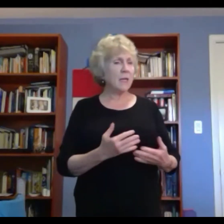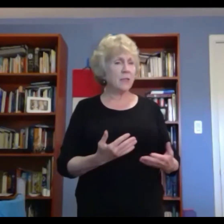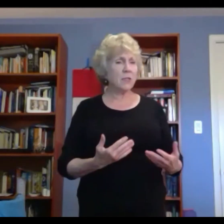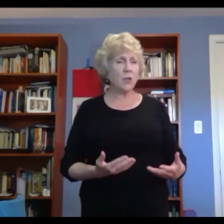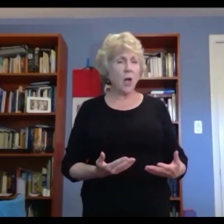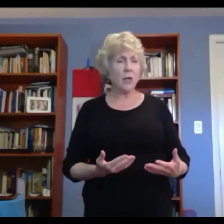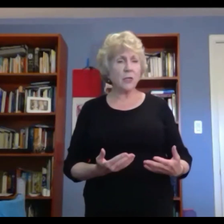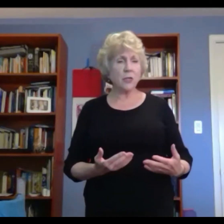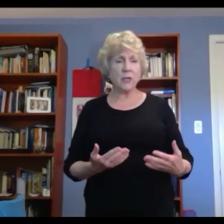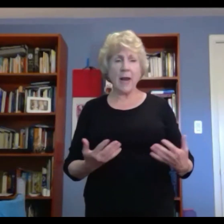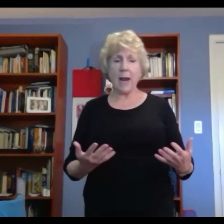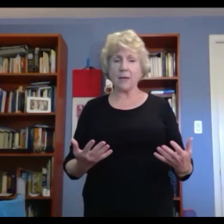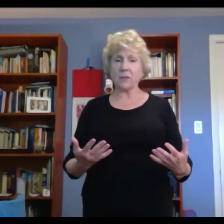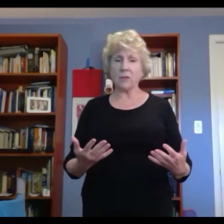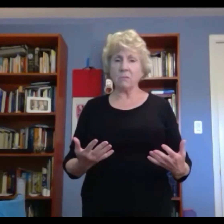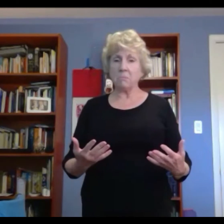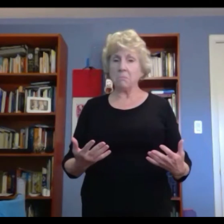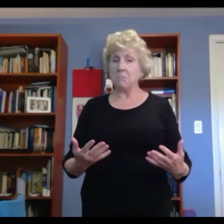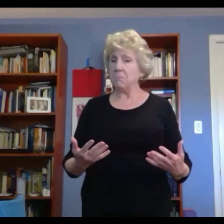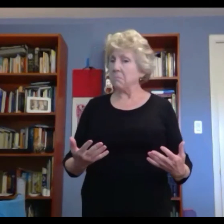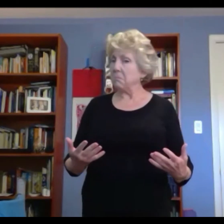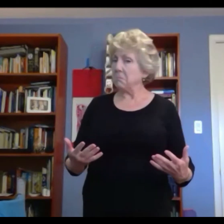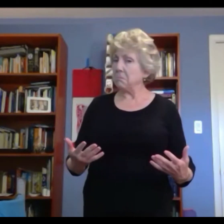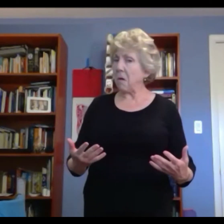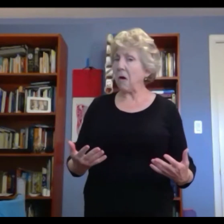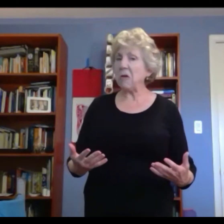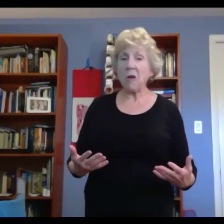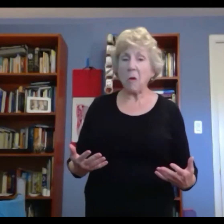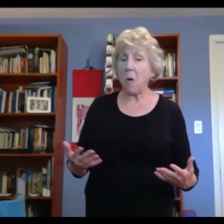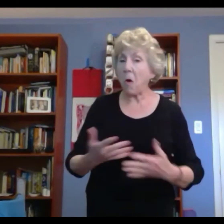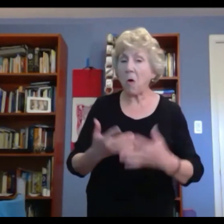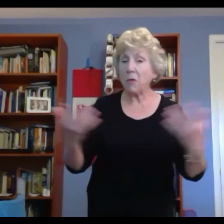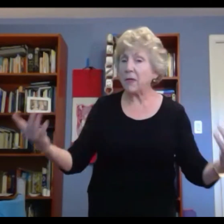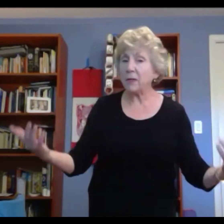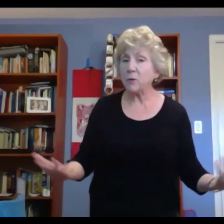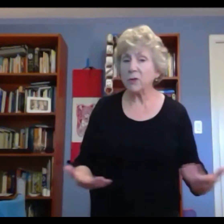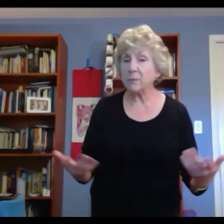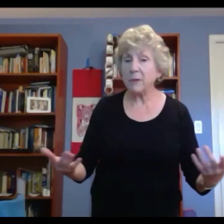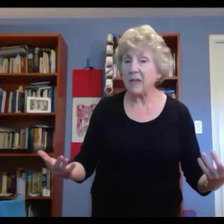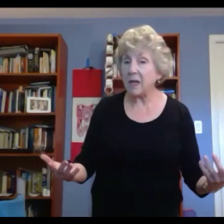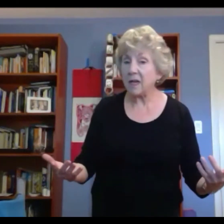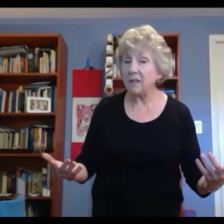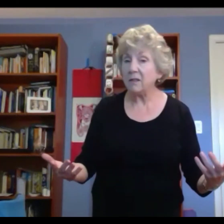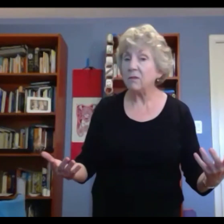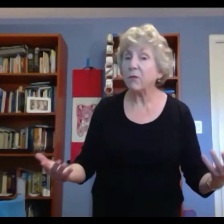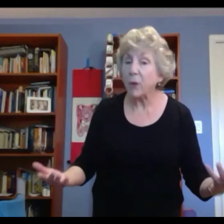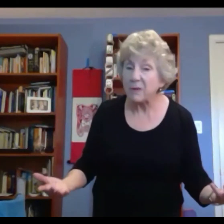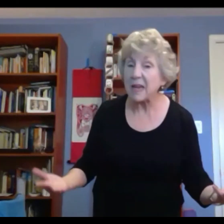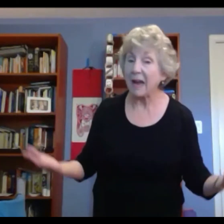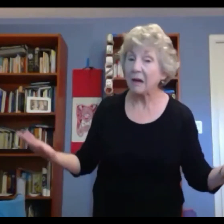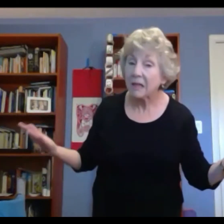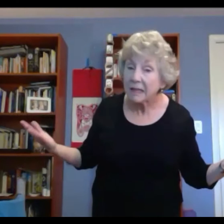astonished, they asked, Are not all these who are speaking from Galilee?